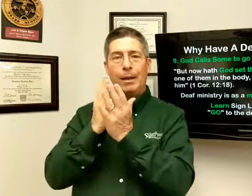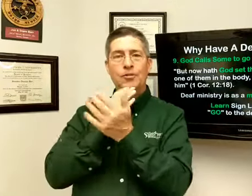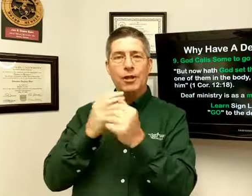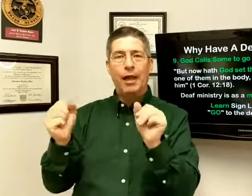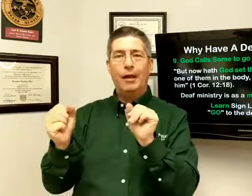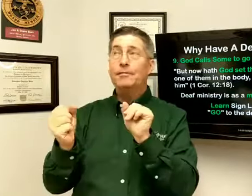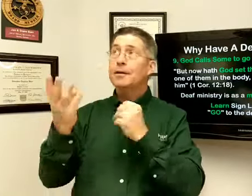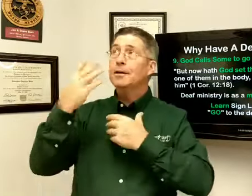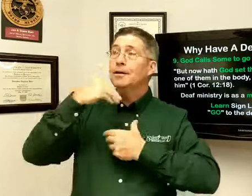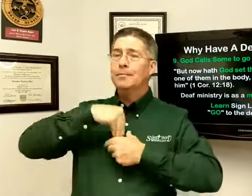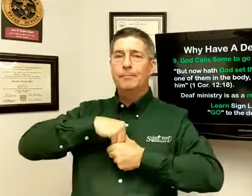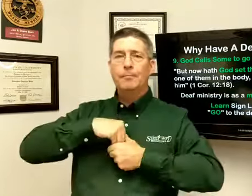saved.